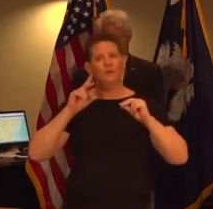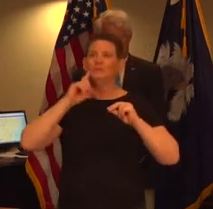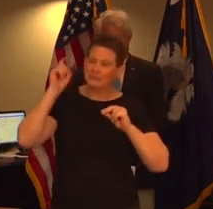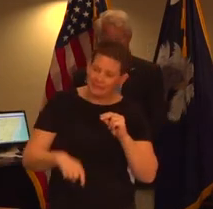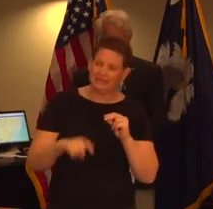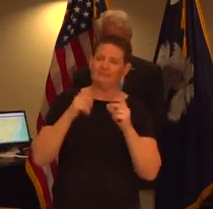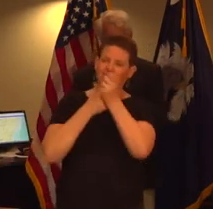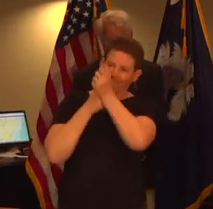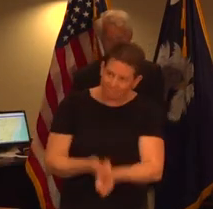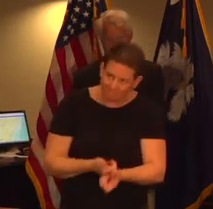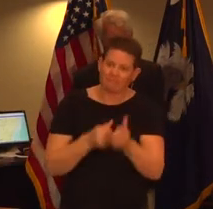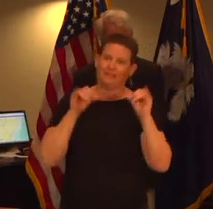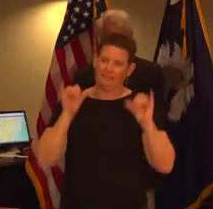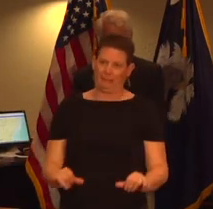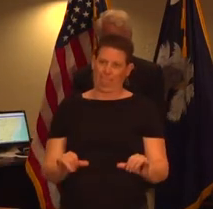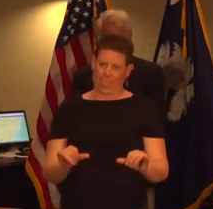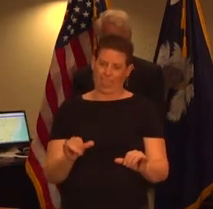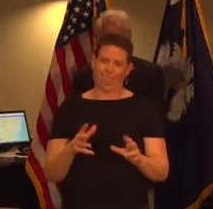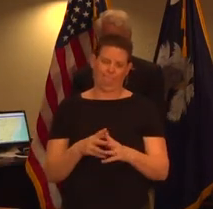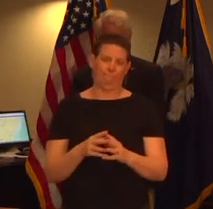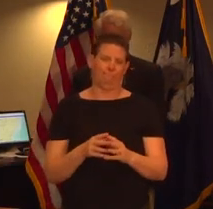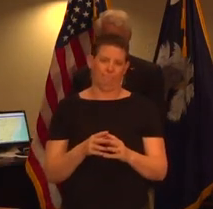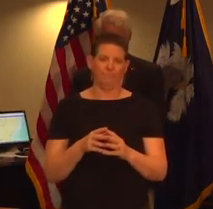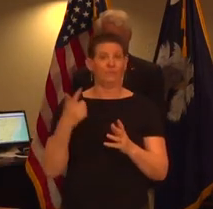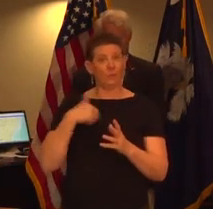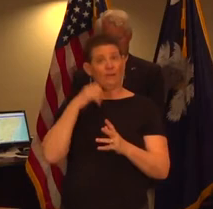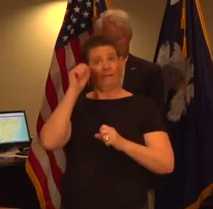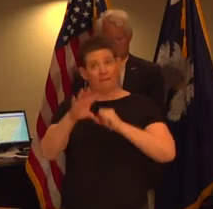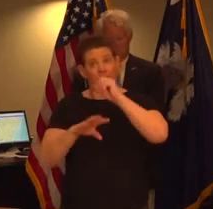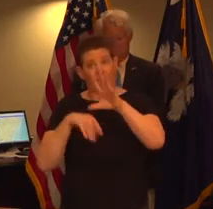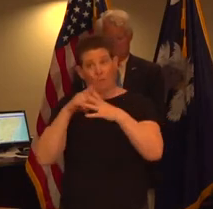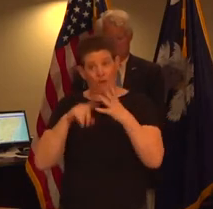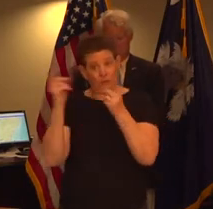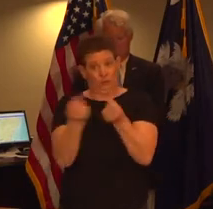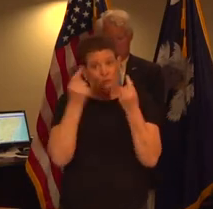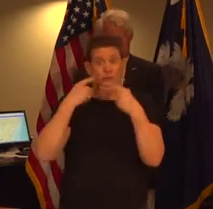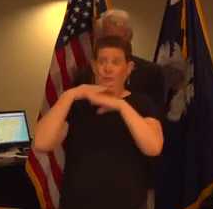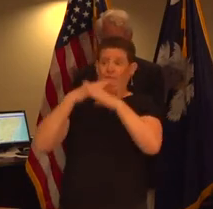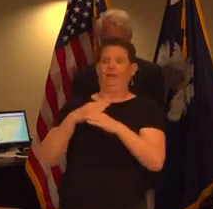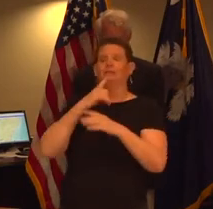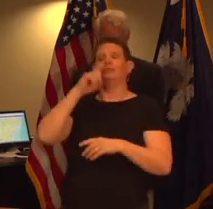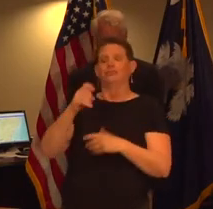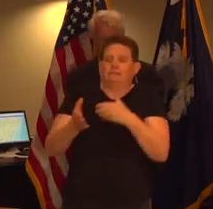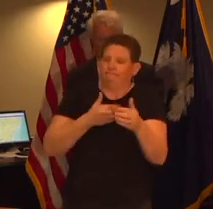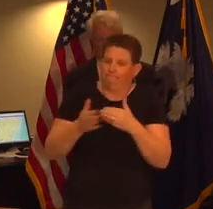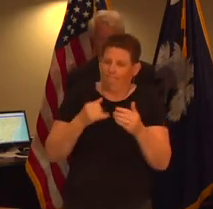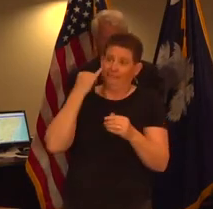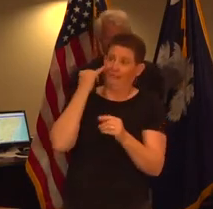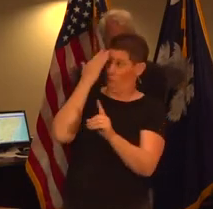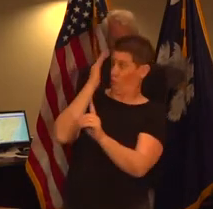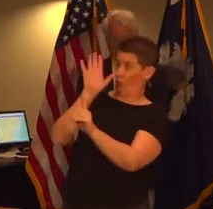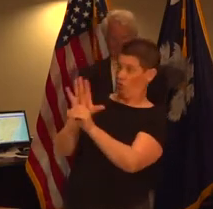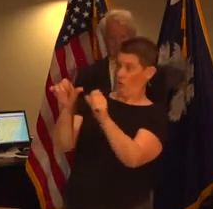what is recommended is that follow the guidance that has been provided regardless of whether or not you know cases